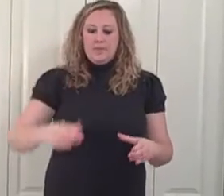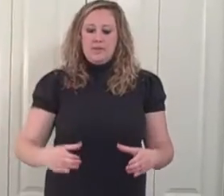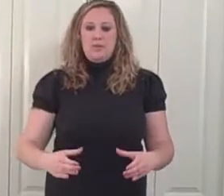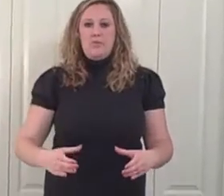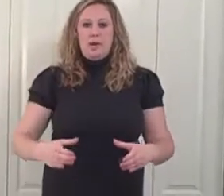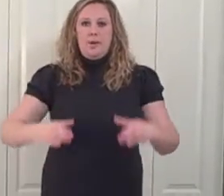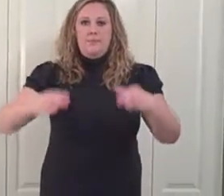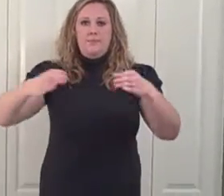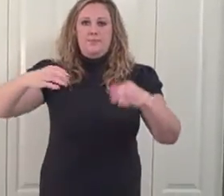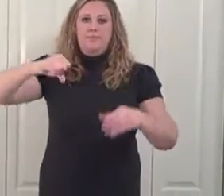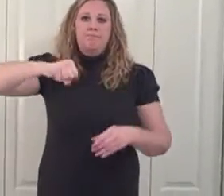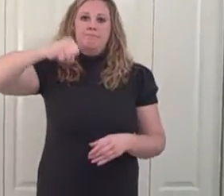So bucket.